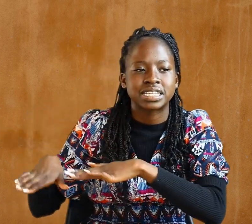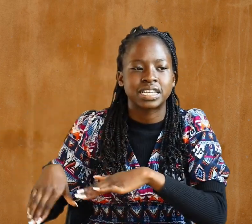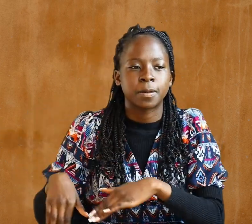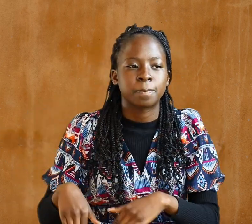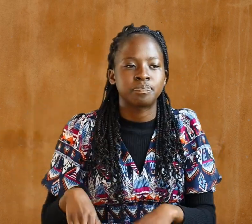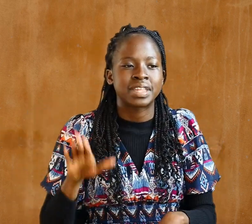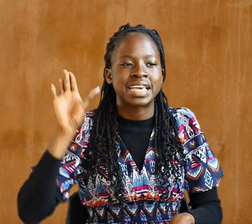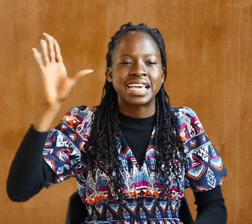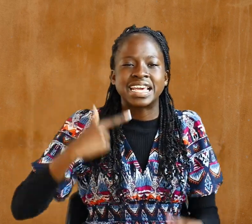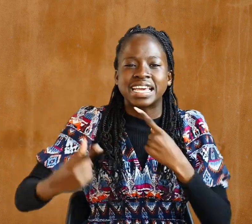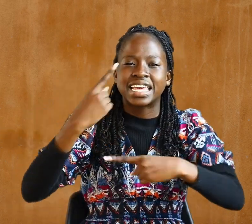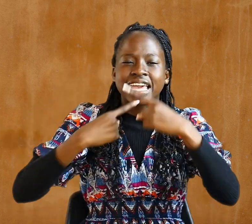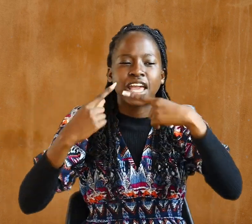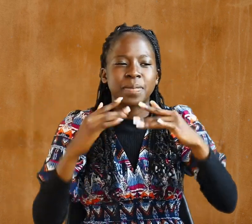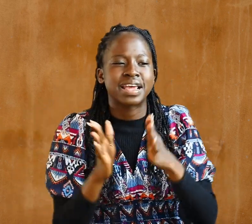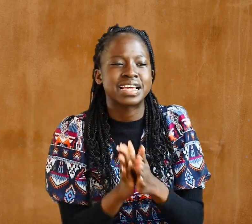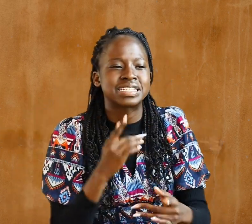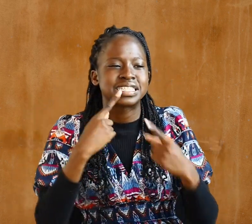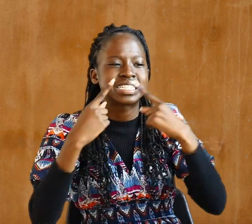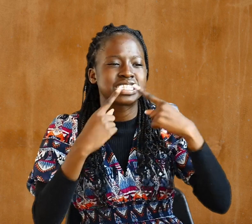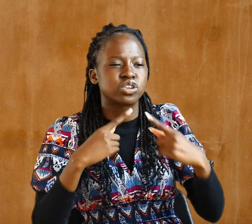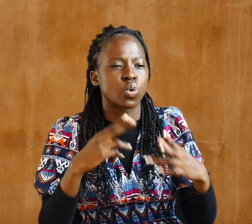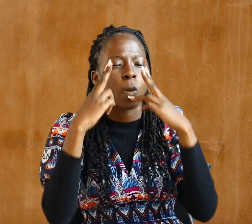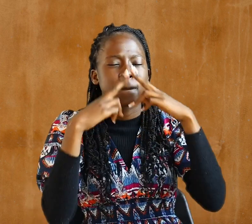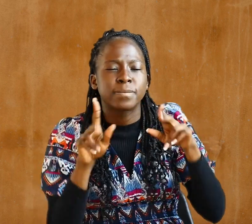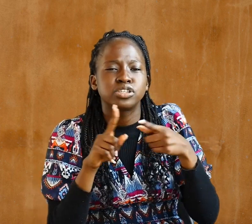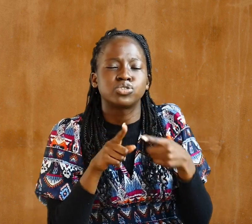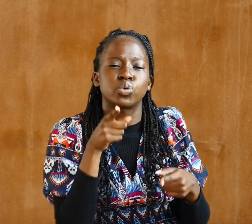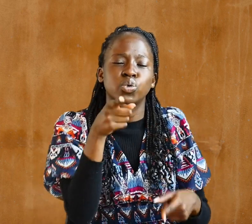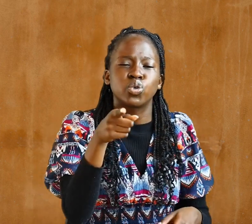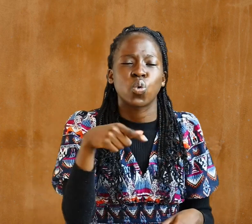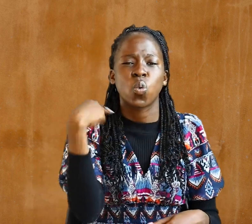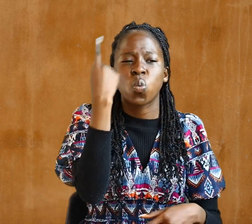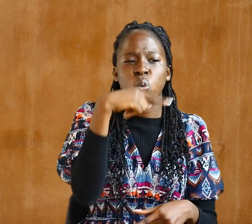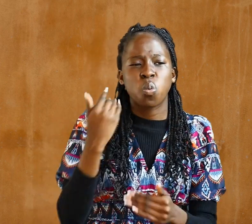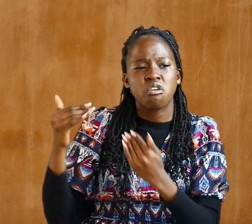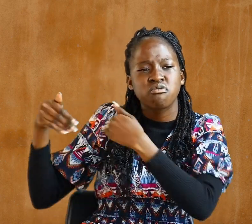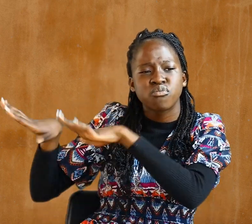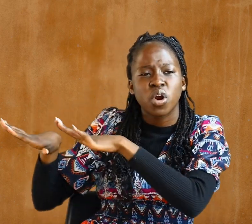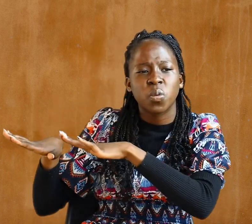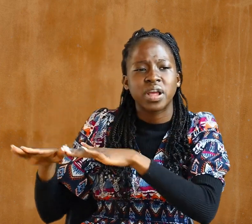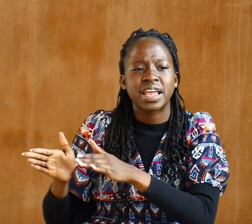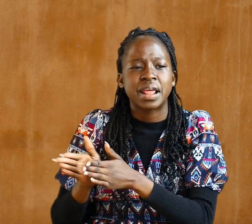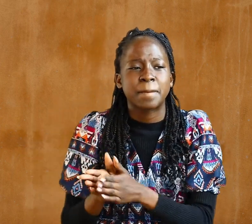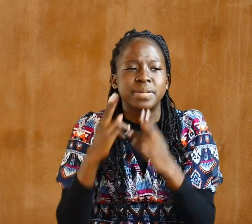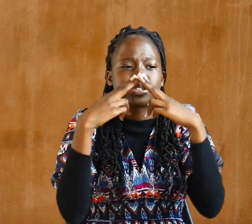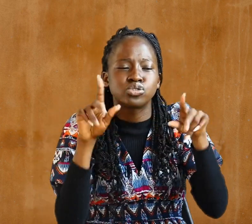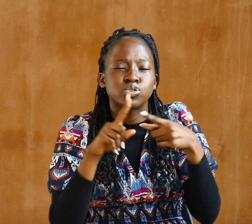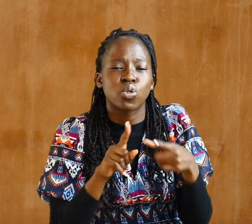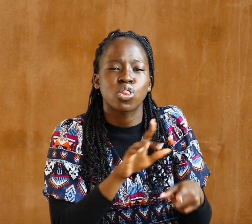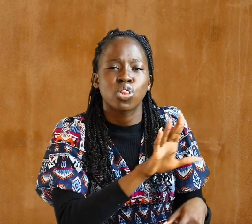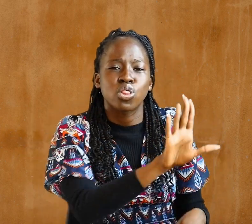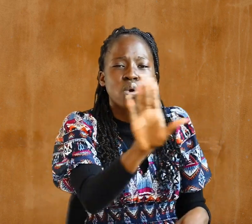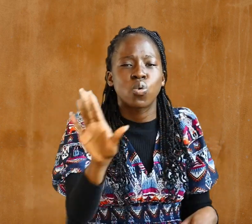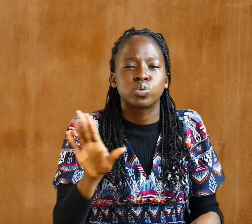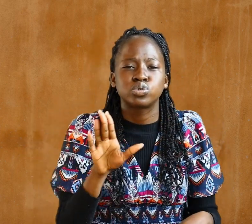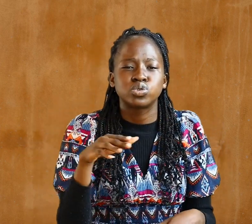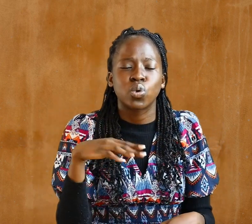He came and preached peace to you who were far away and peace to those who were